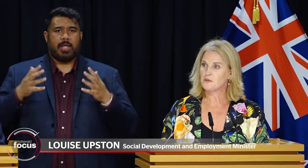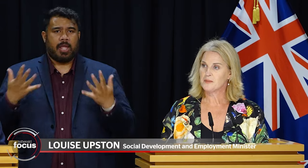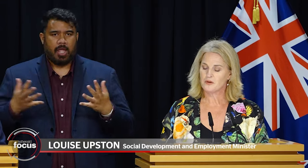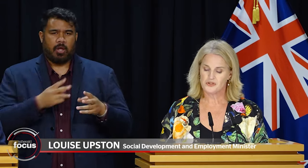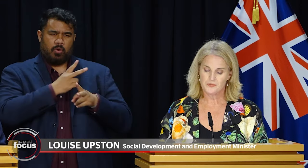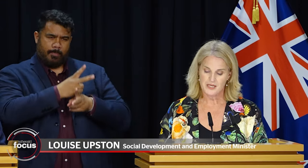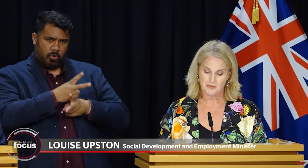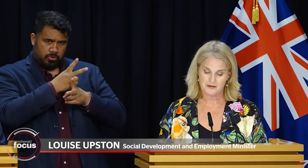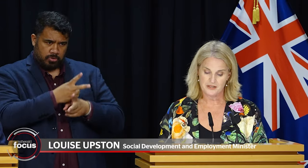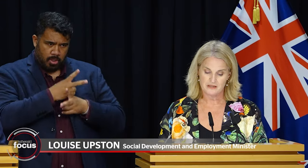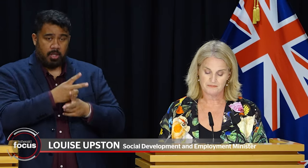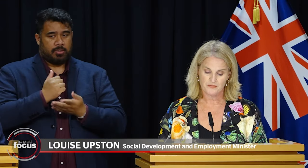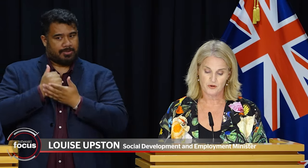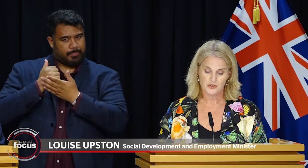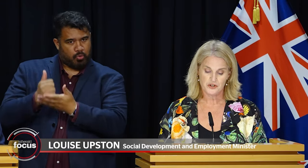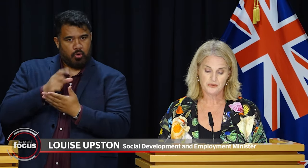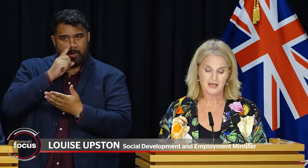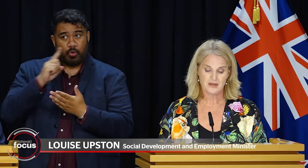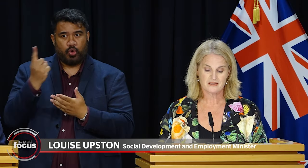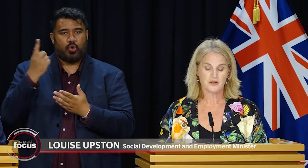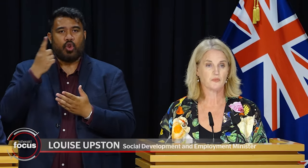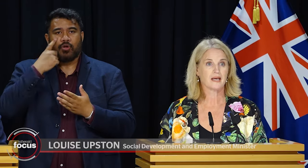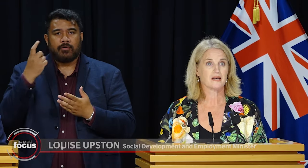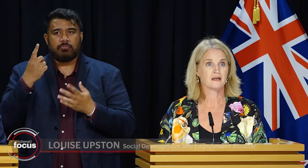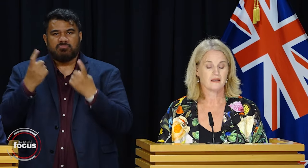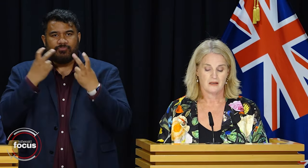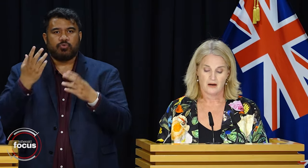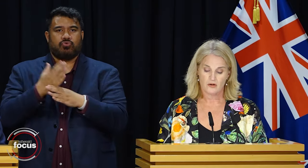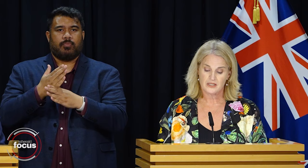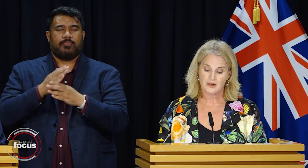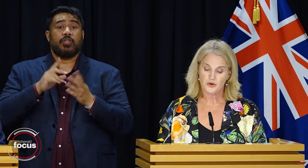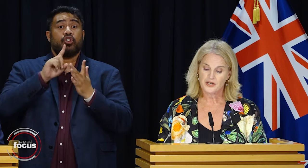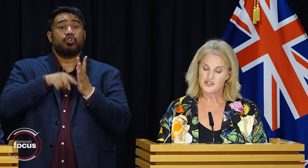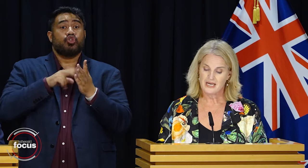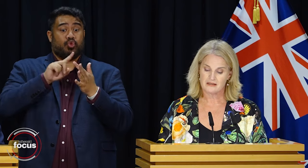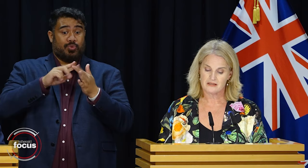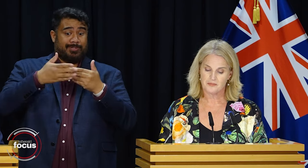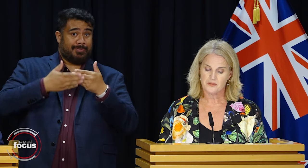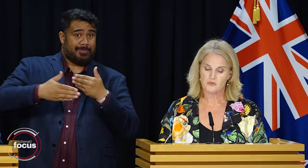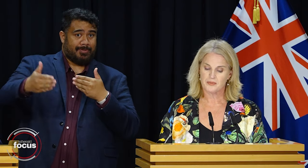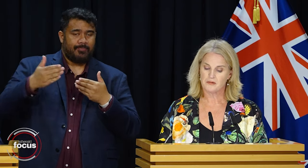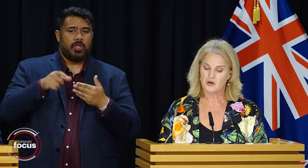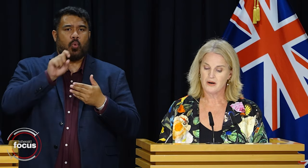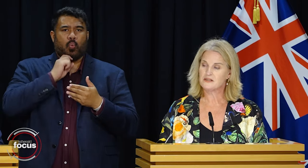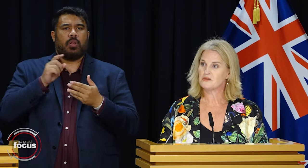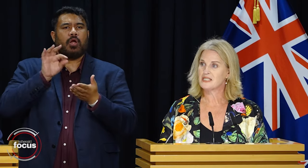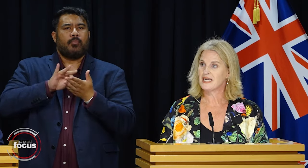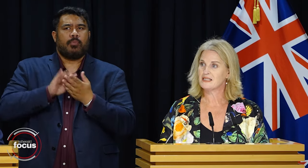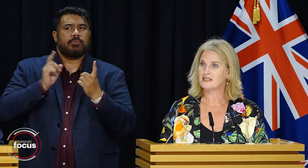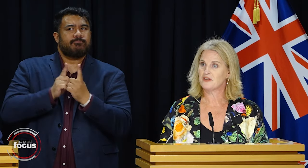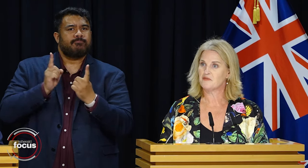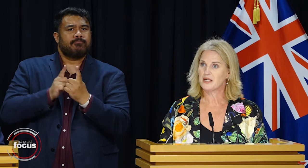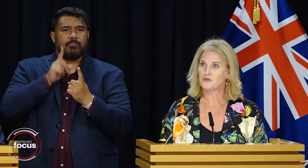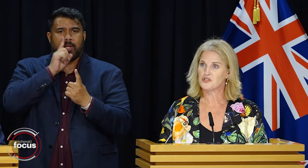support for people on jobseeker benefits. From June, MSD will begin holding work check-ins that people will be required to